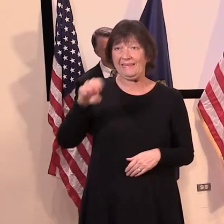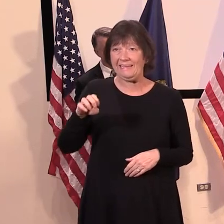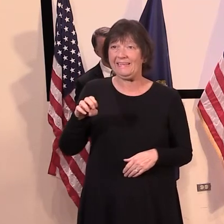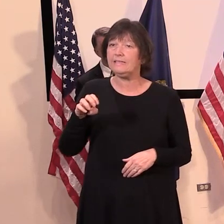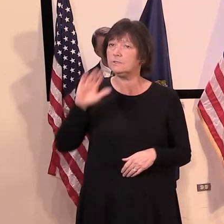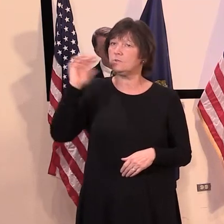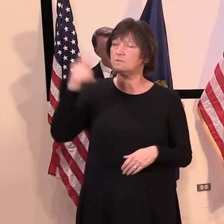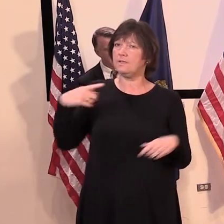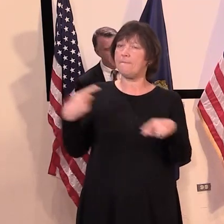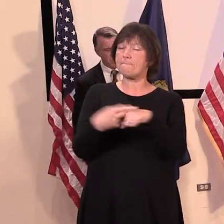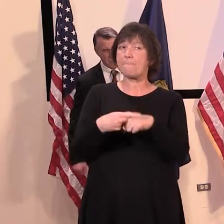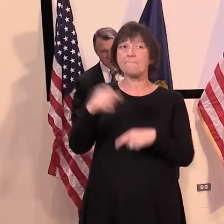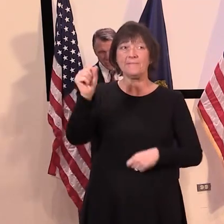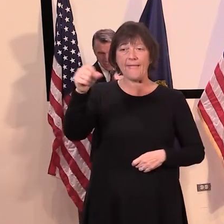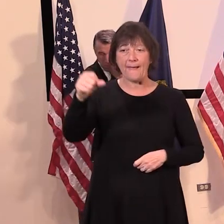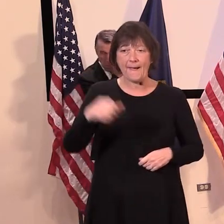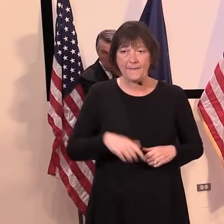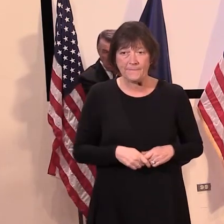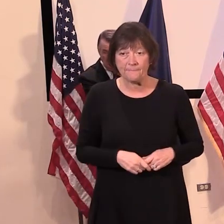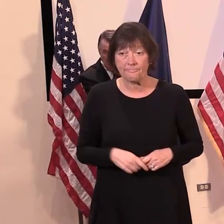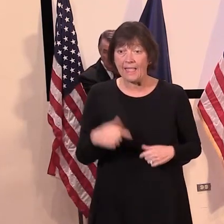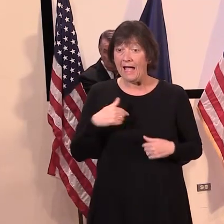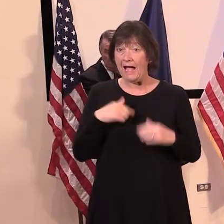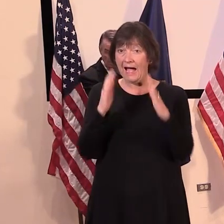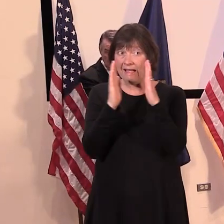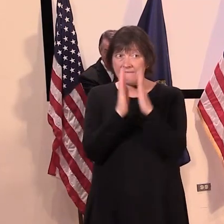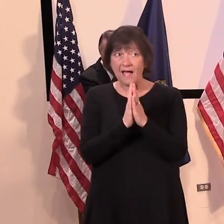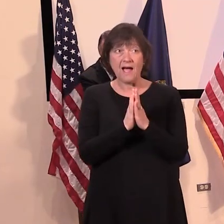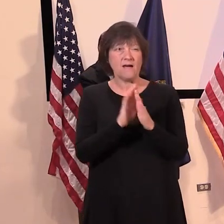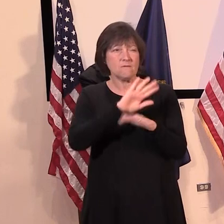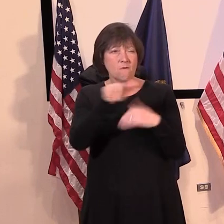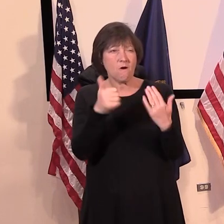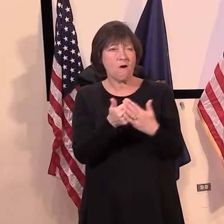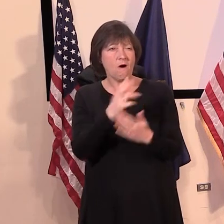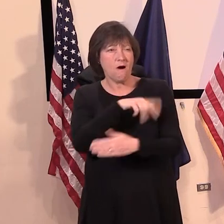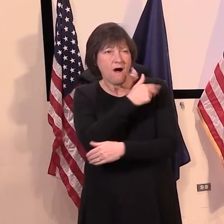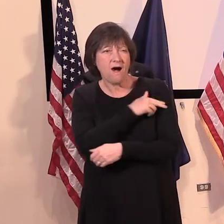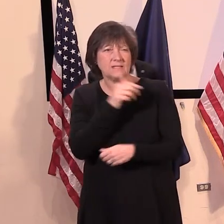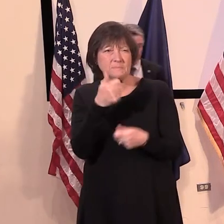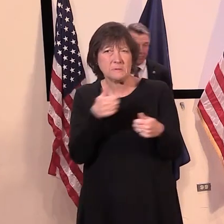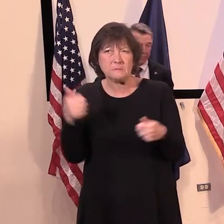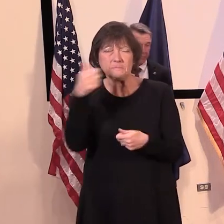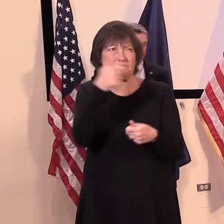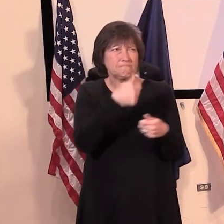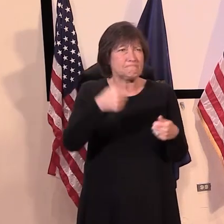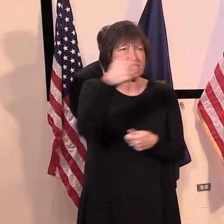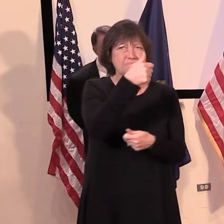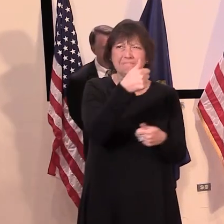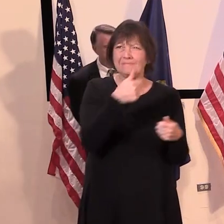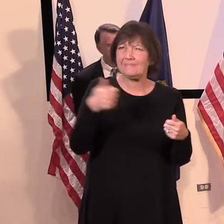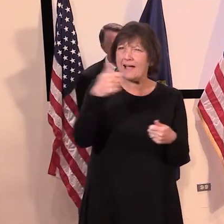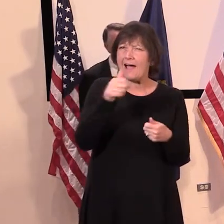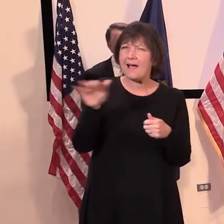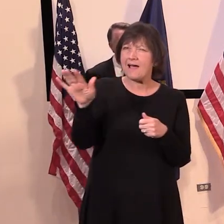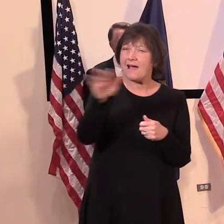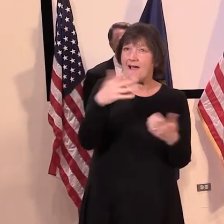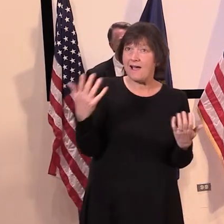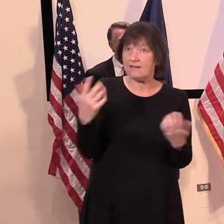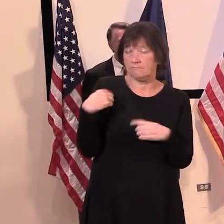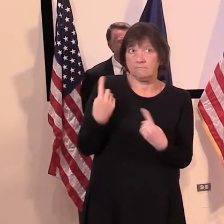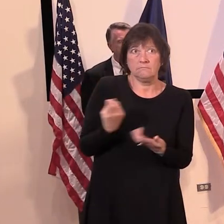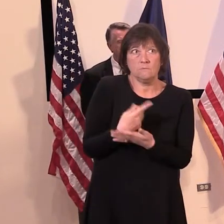here. Um, and I've asked the CEOs of all hospitals, uh, about a week ago to start